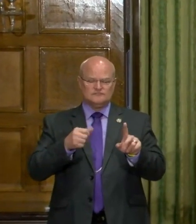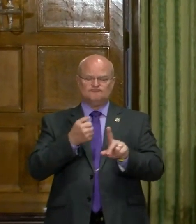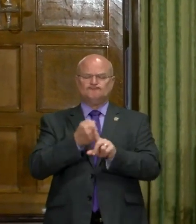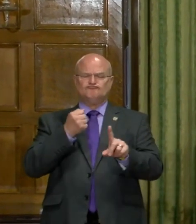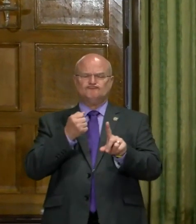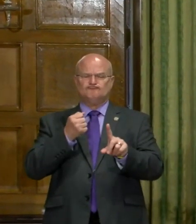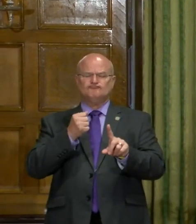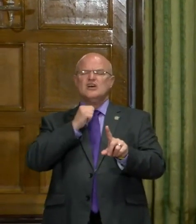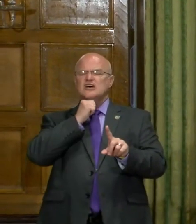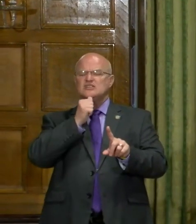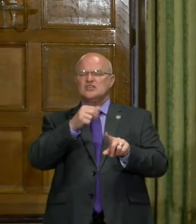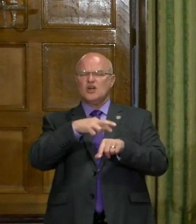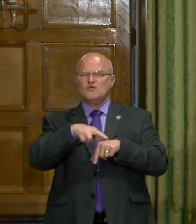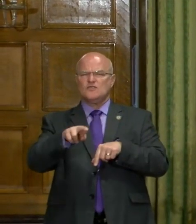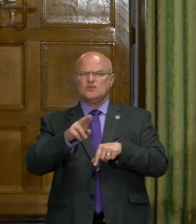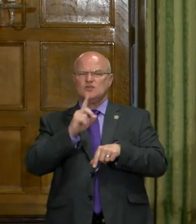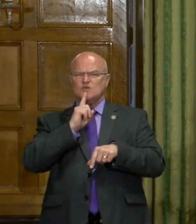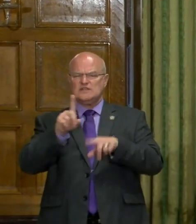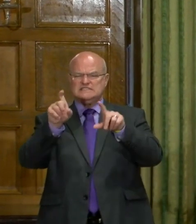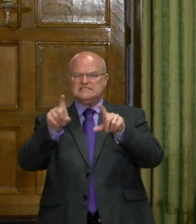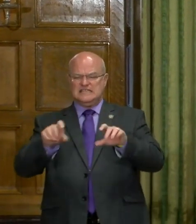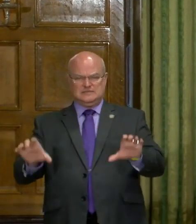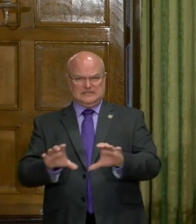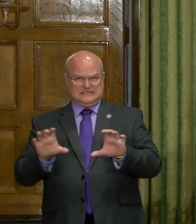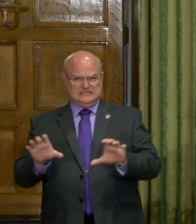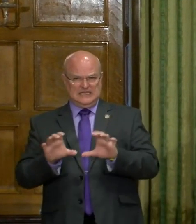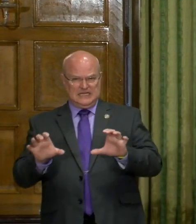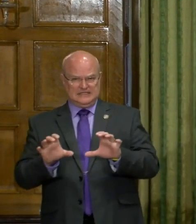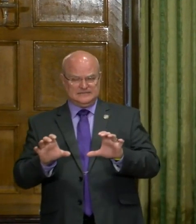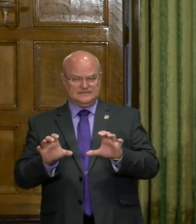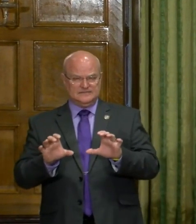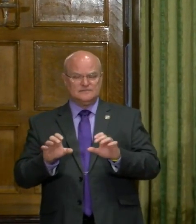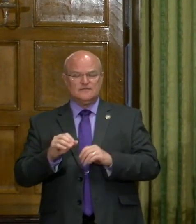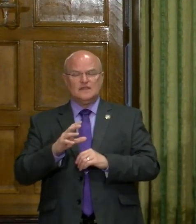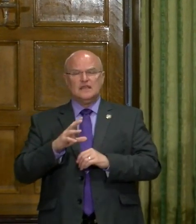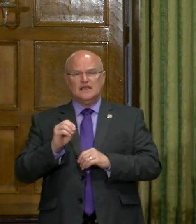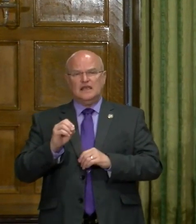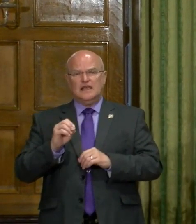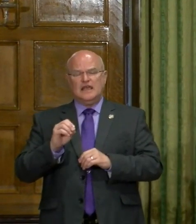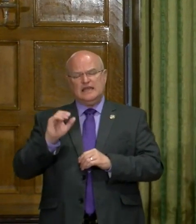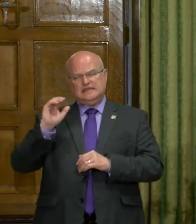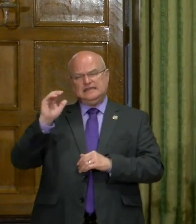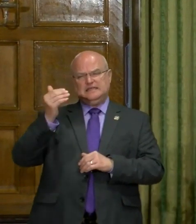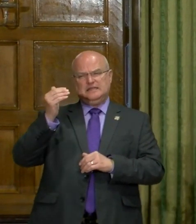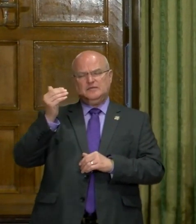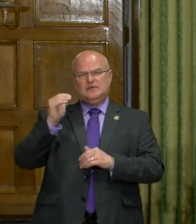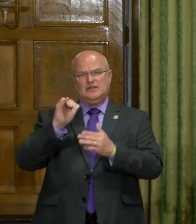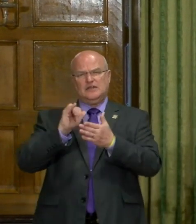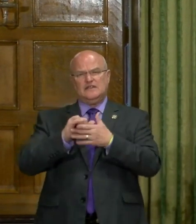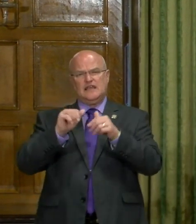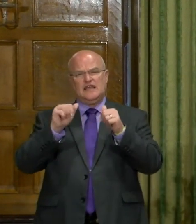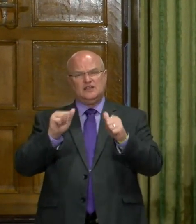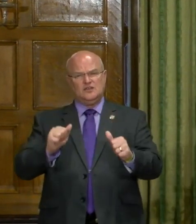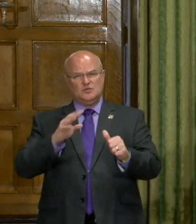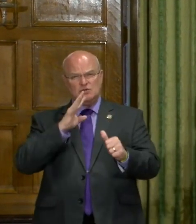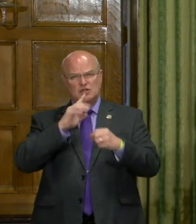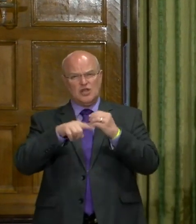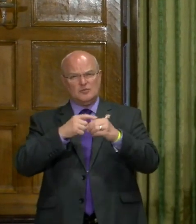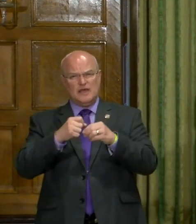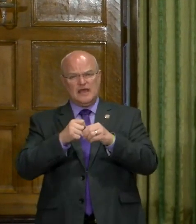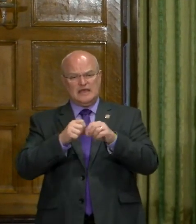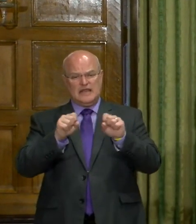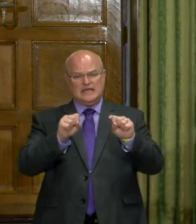you that it is not referring to actual tests that are being done. And it appears that it could be speaking of